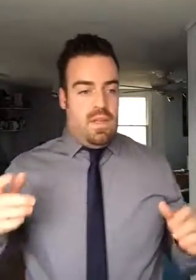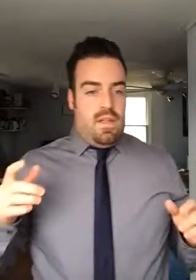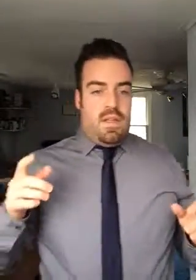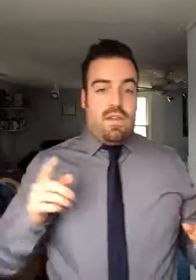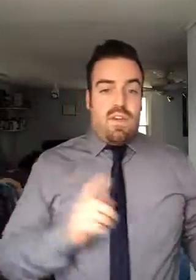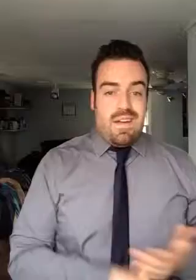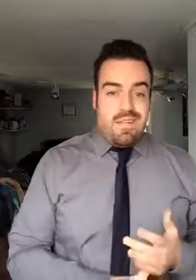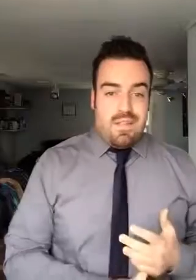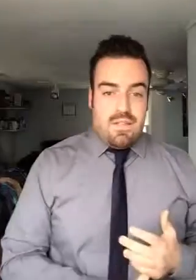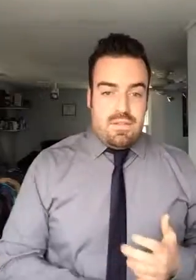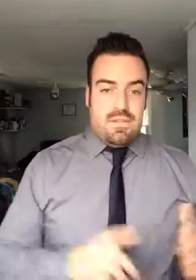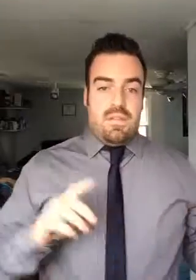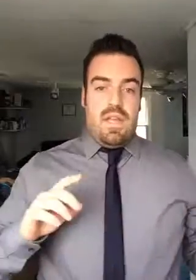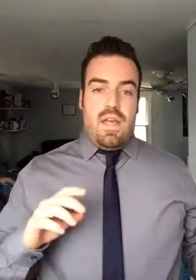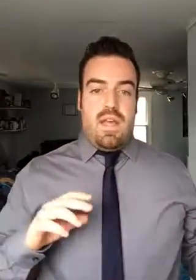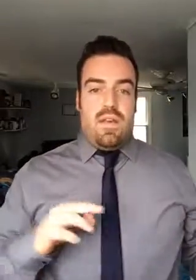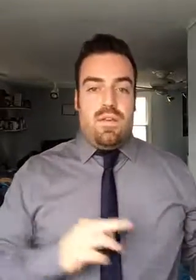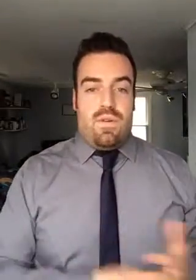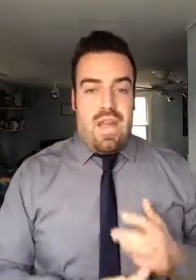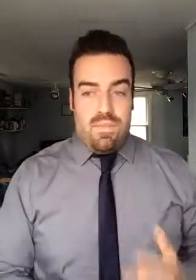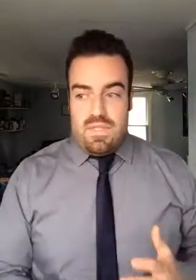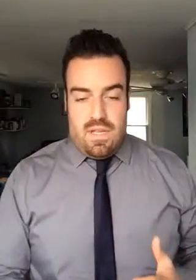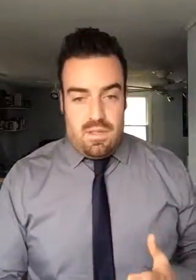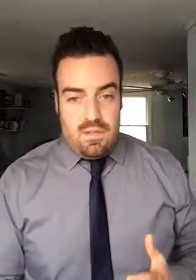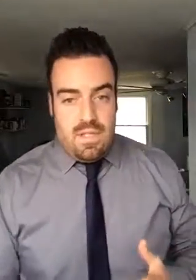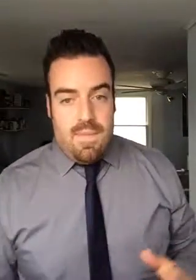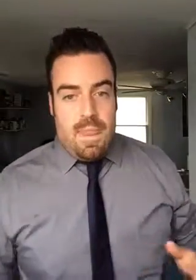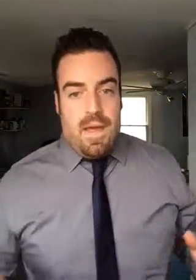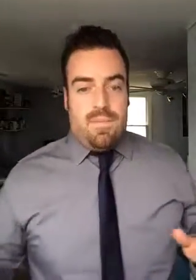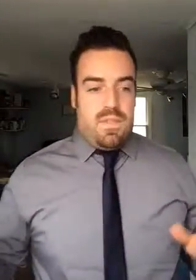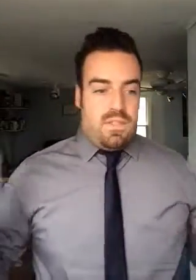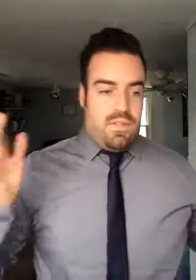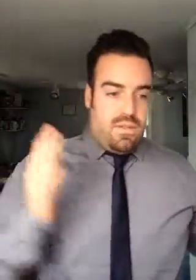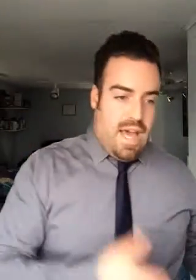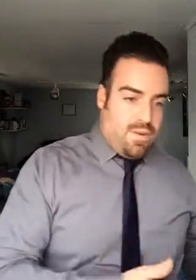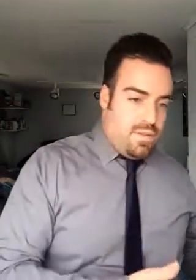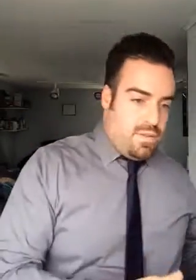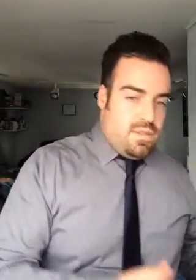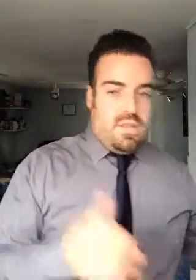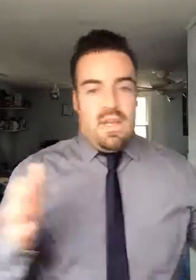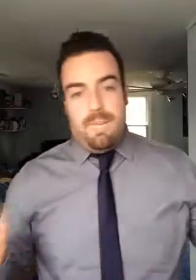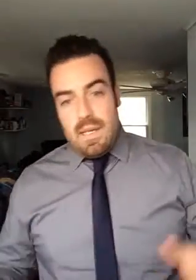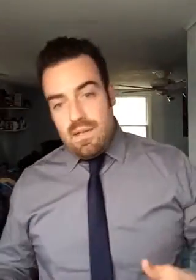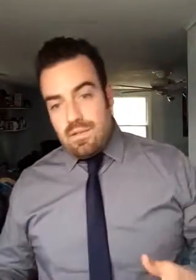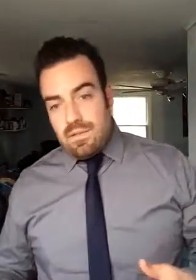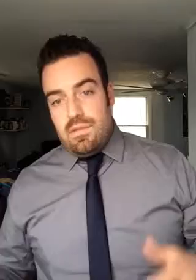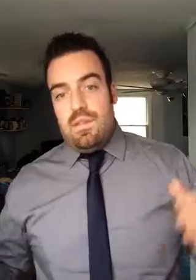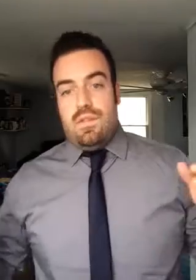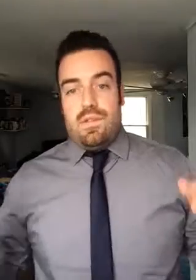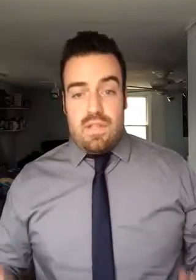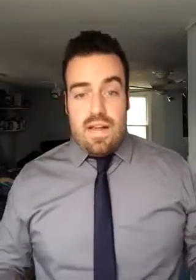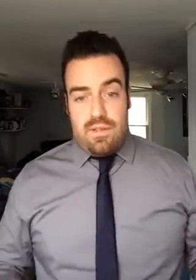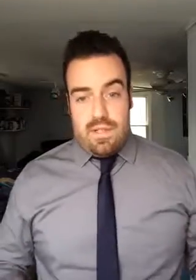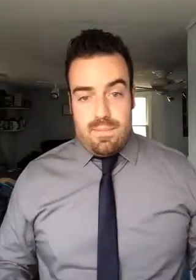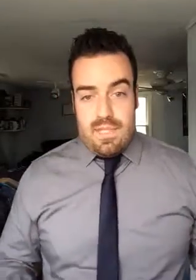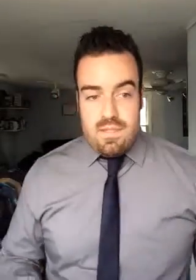Then you have your LCL and your MCL. This is your lateral and medial collateral ligaments.